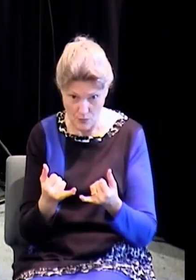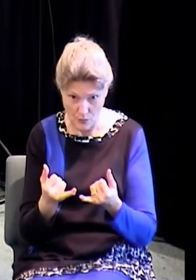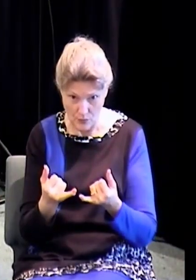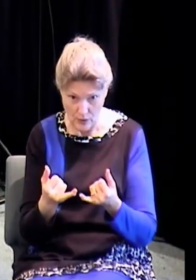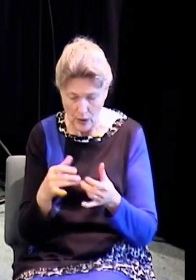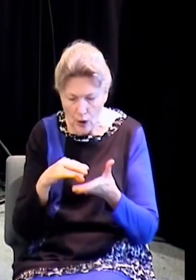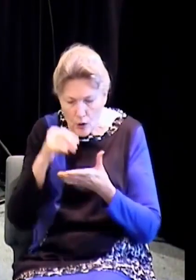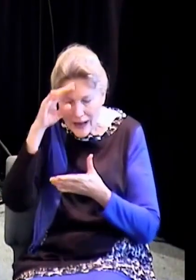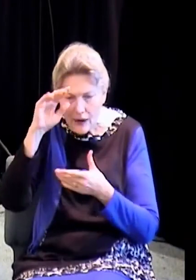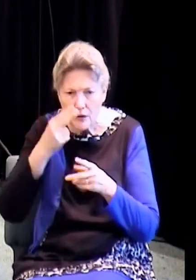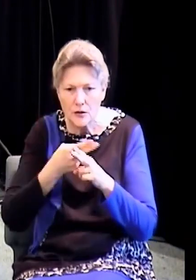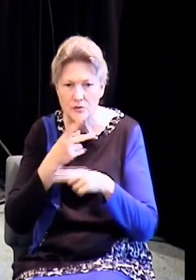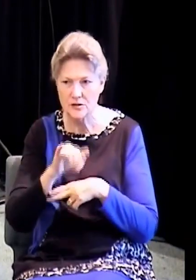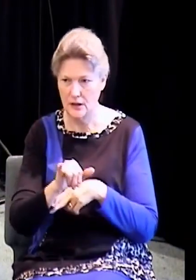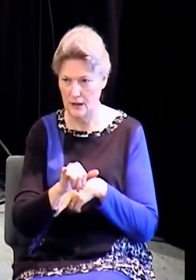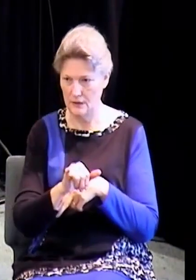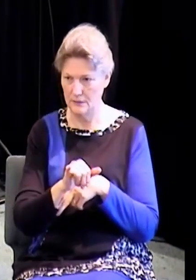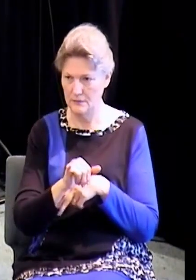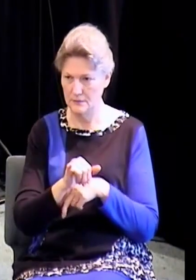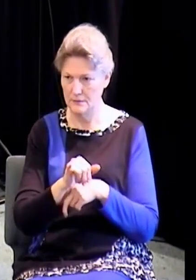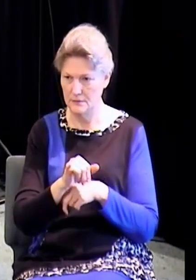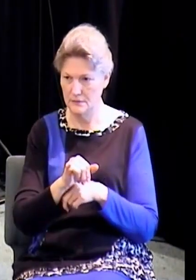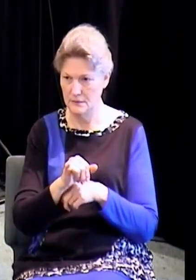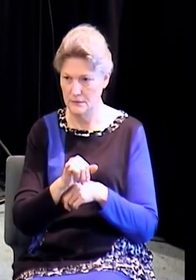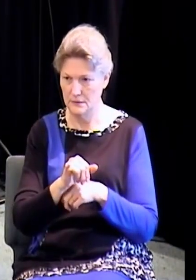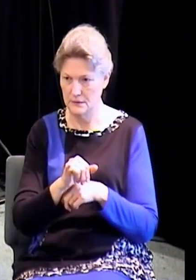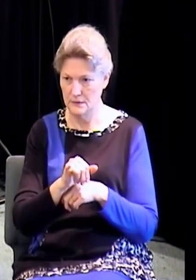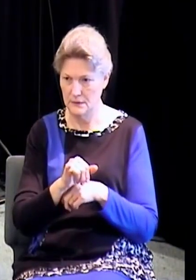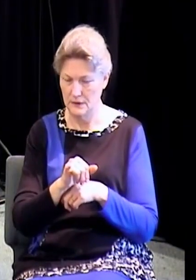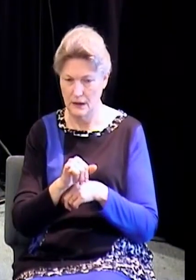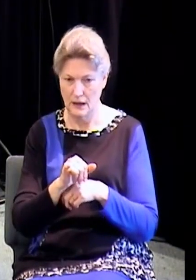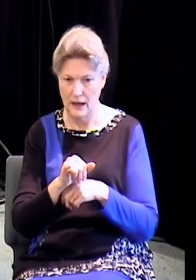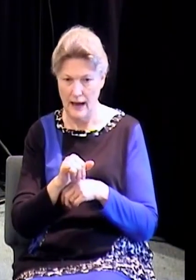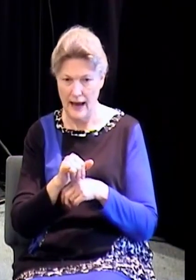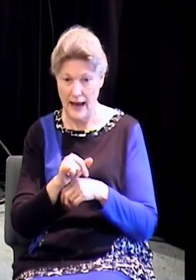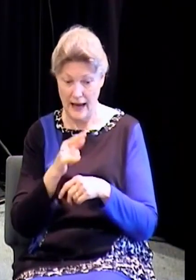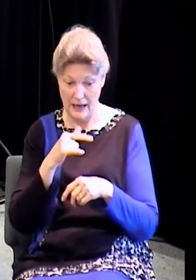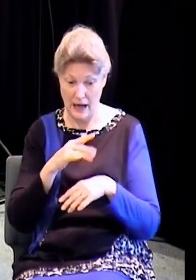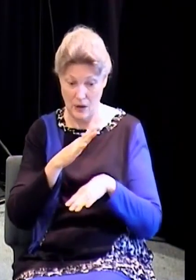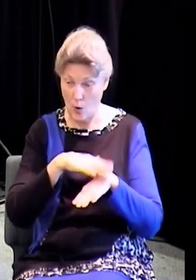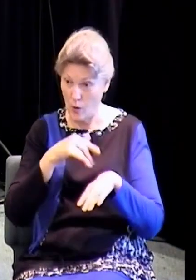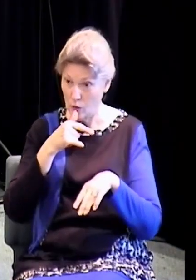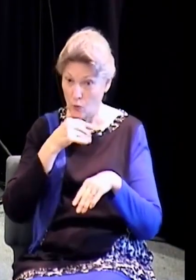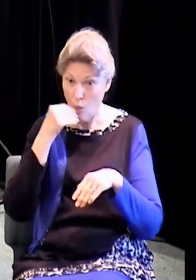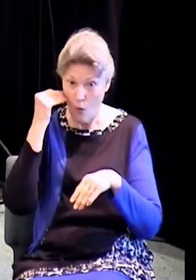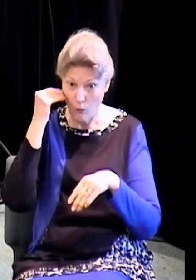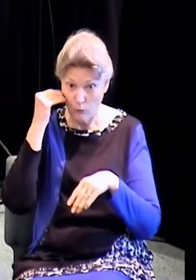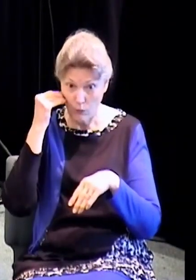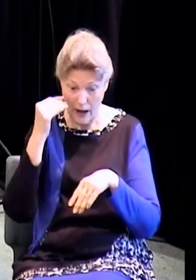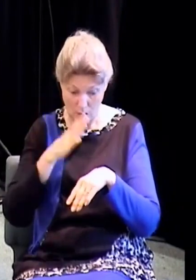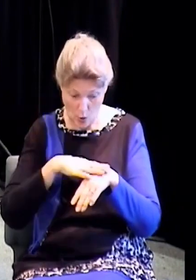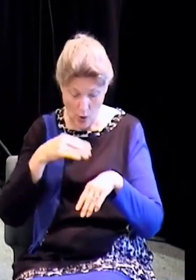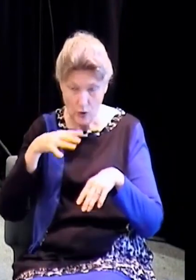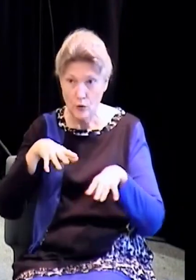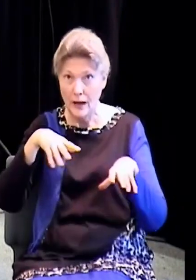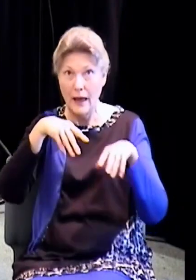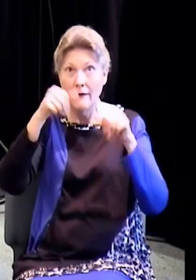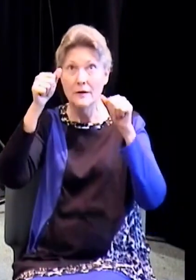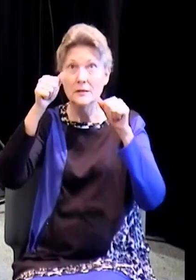once you learn how to use it and I blow that trumpet in and shout, the flesh is going to be left behind and heaven is going to be spiritual.